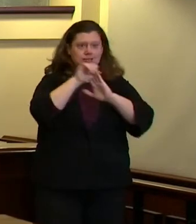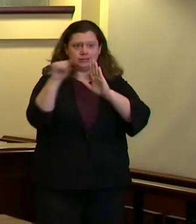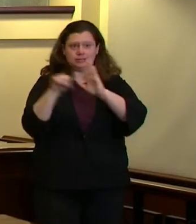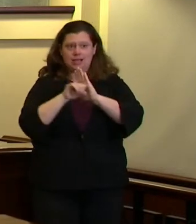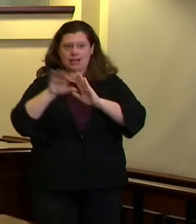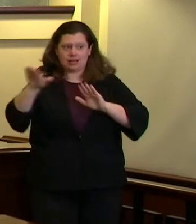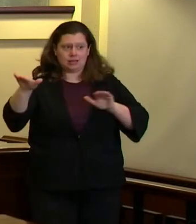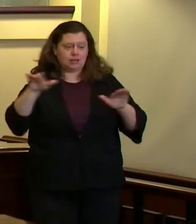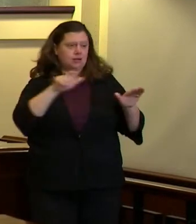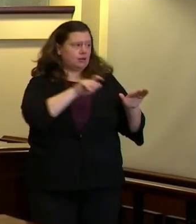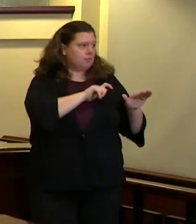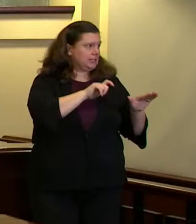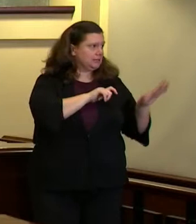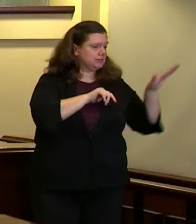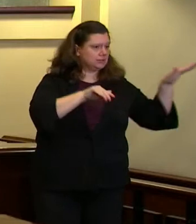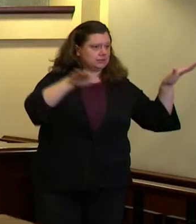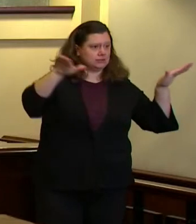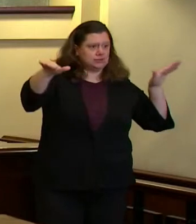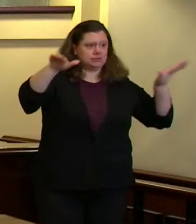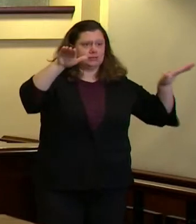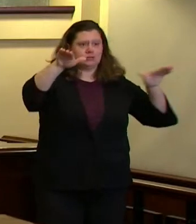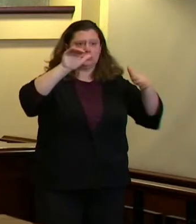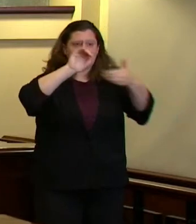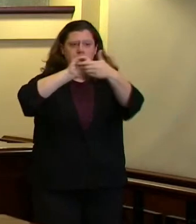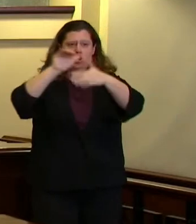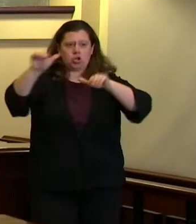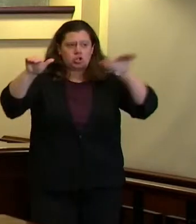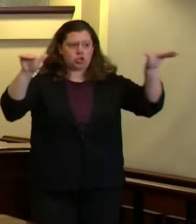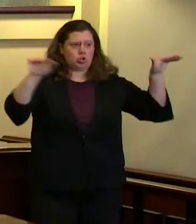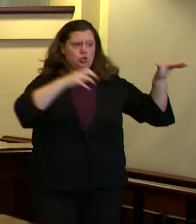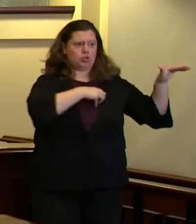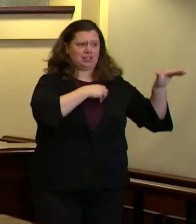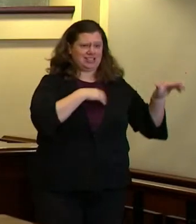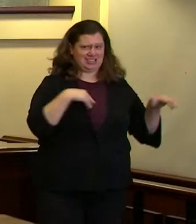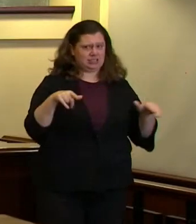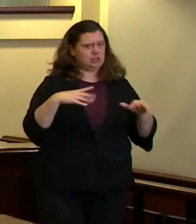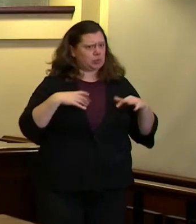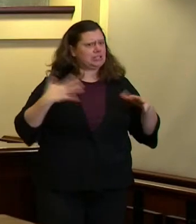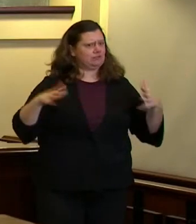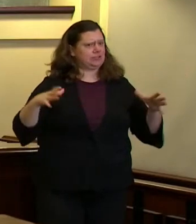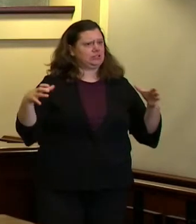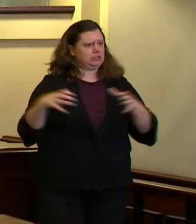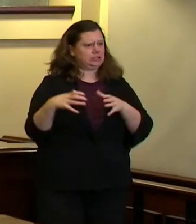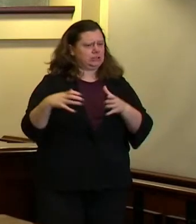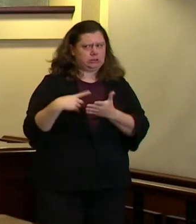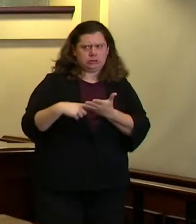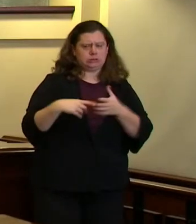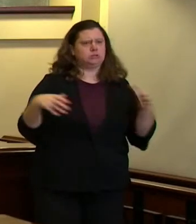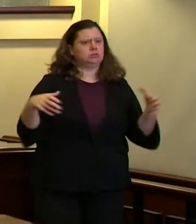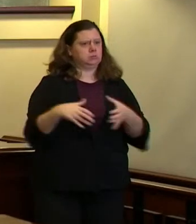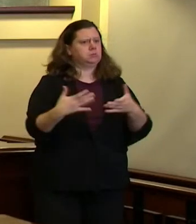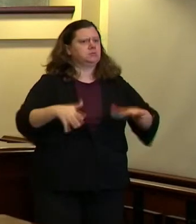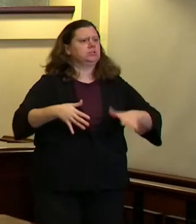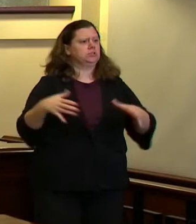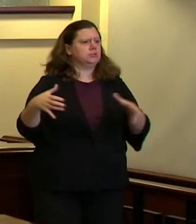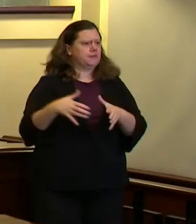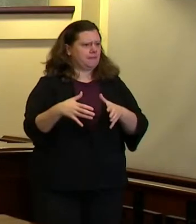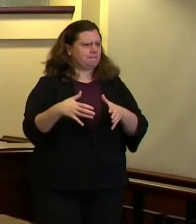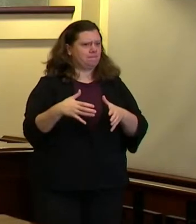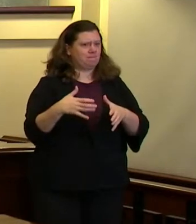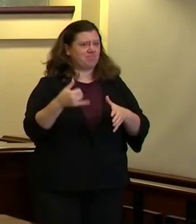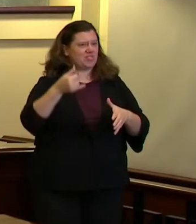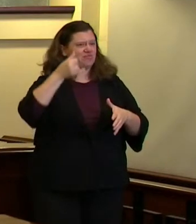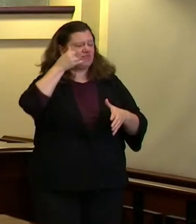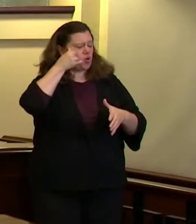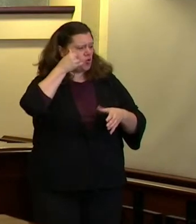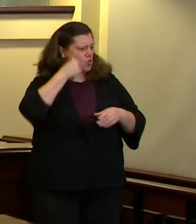and we've been meeting since that time i had a meeting uh over the phone as recently as yesterday